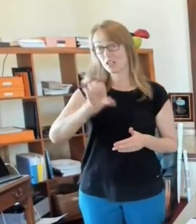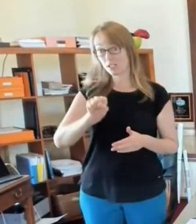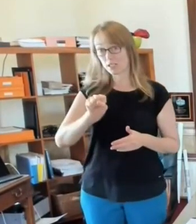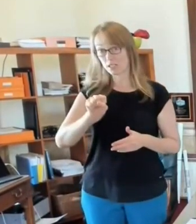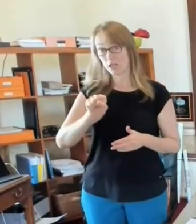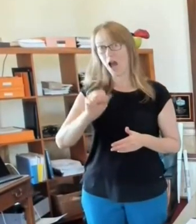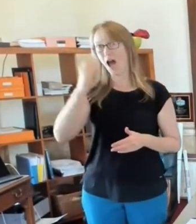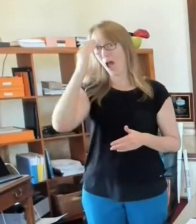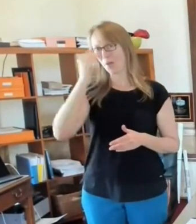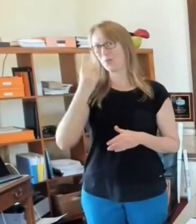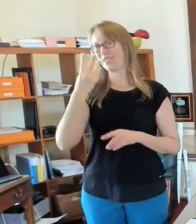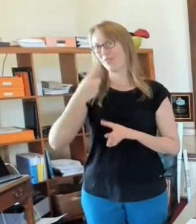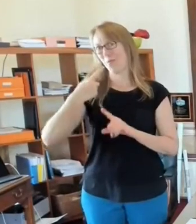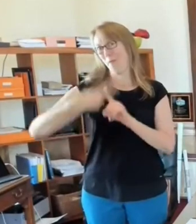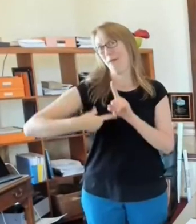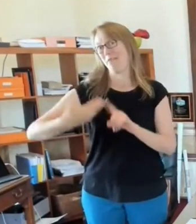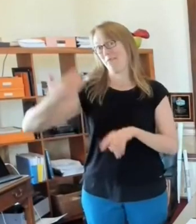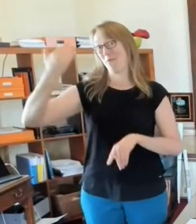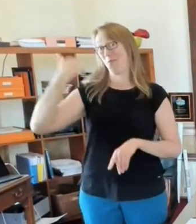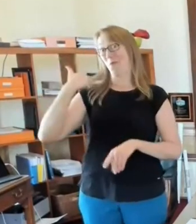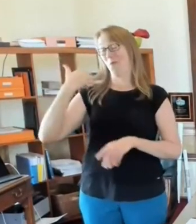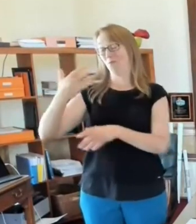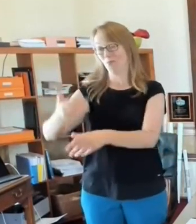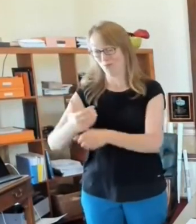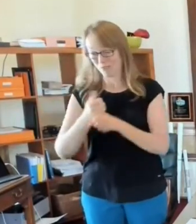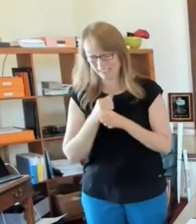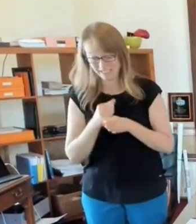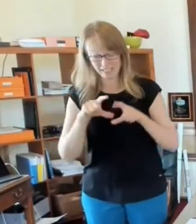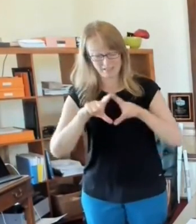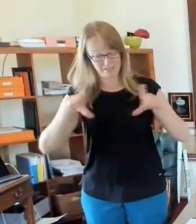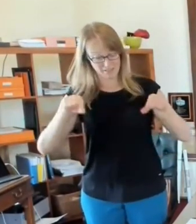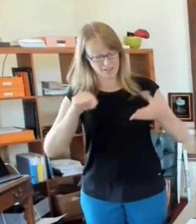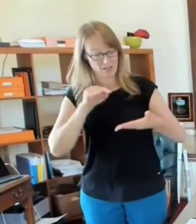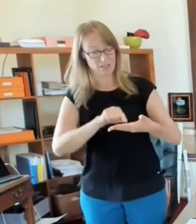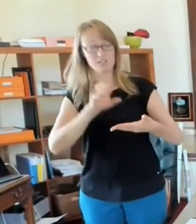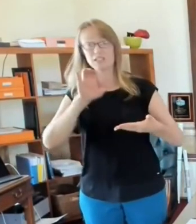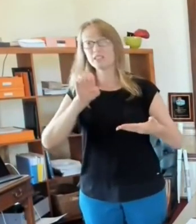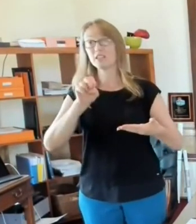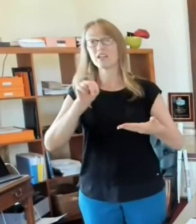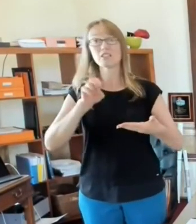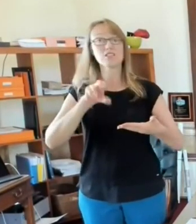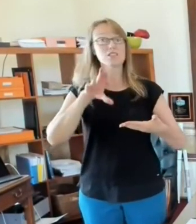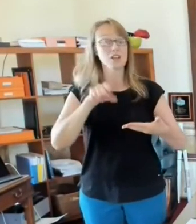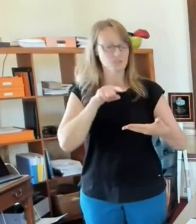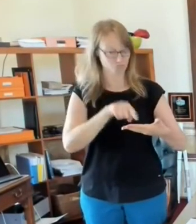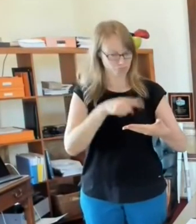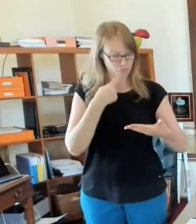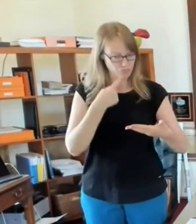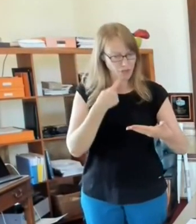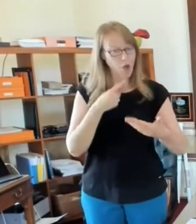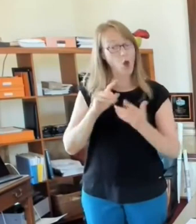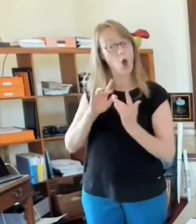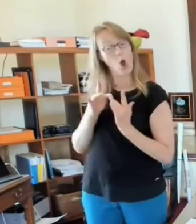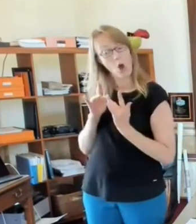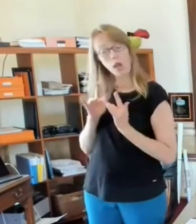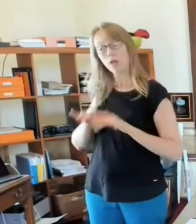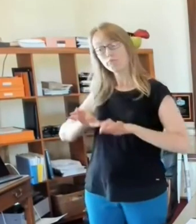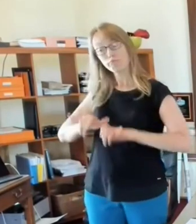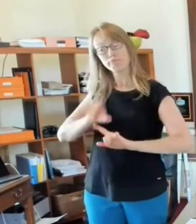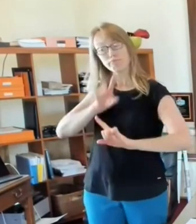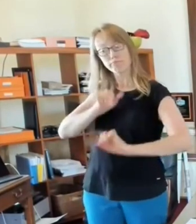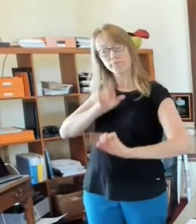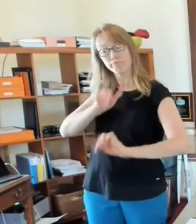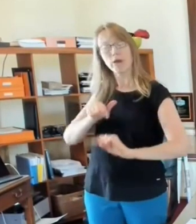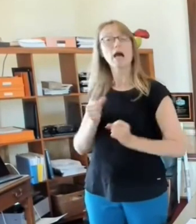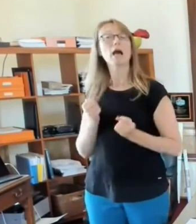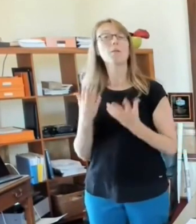in the mail. It asked you to go online and fill out how many people lived in your household. You could have also